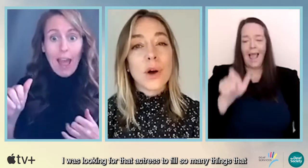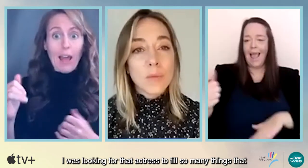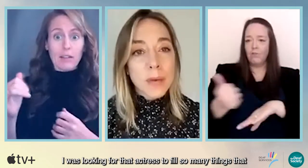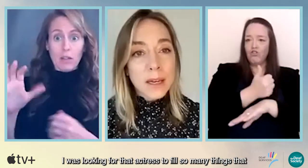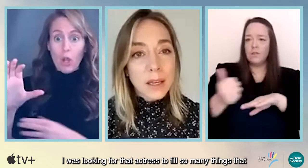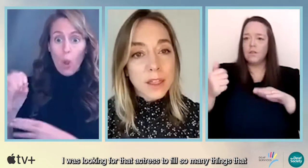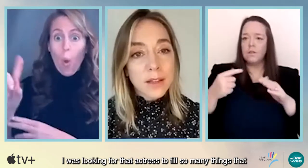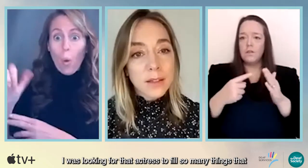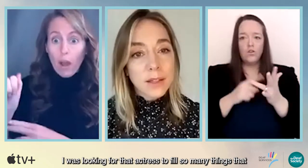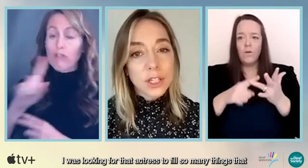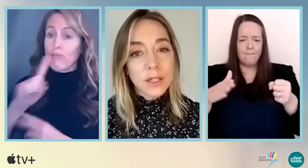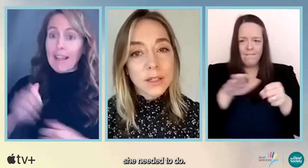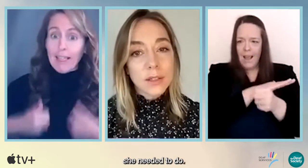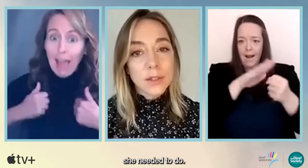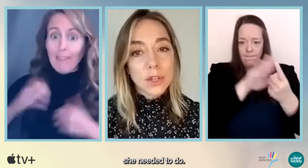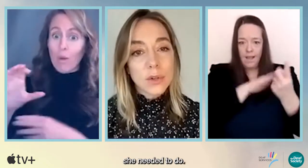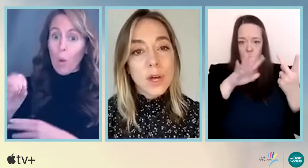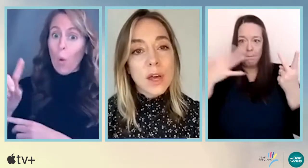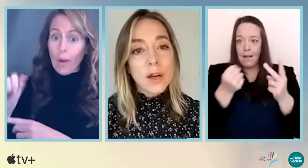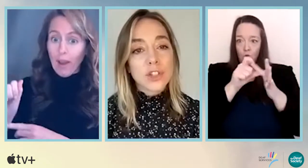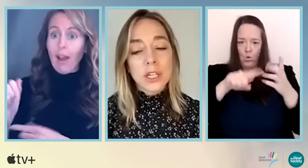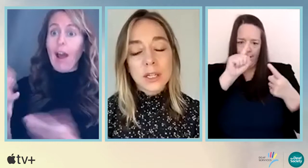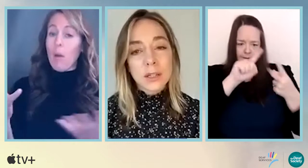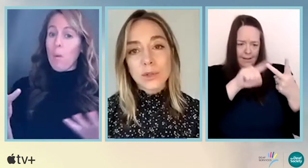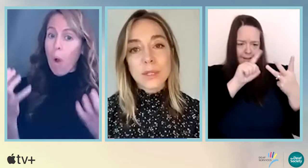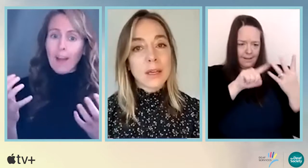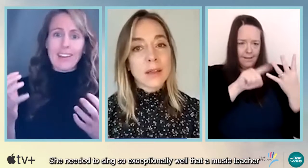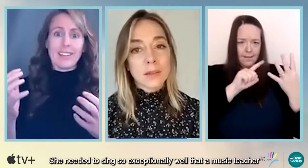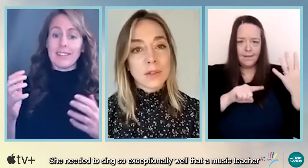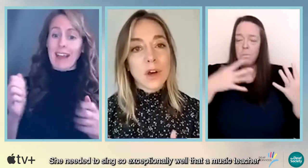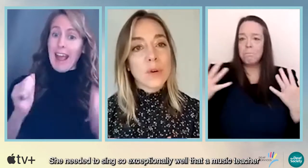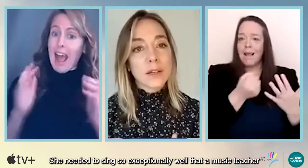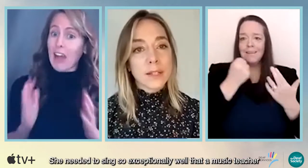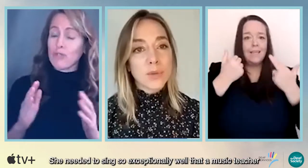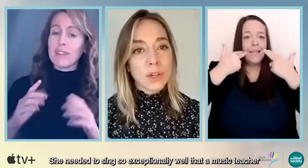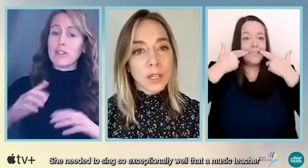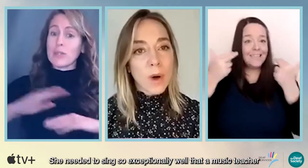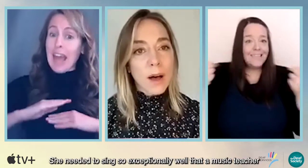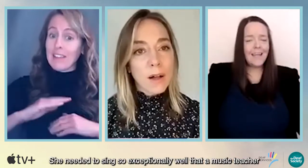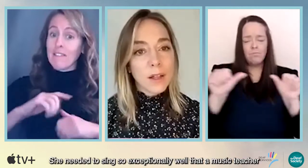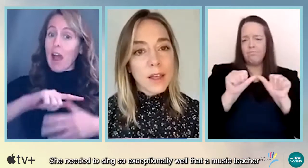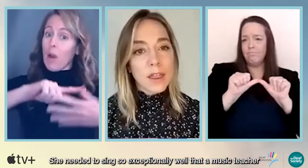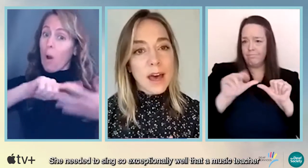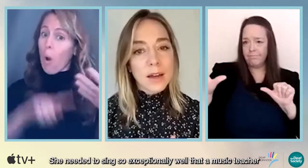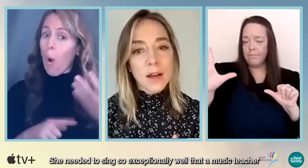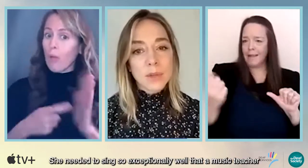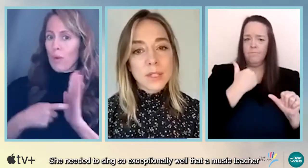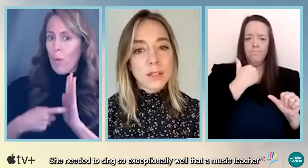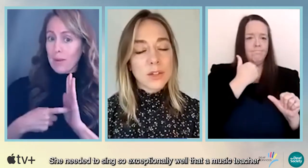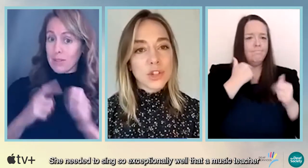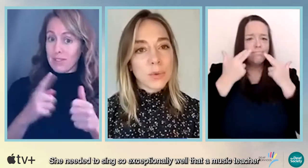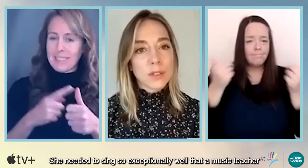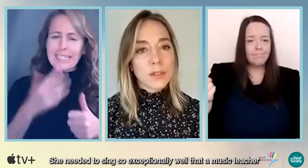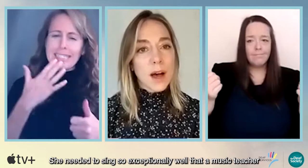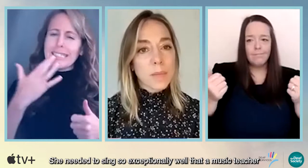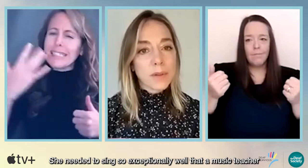so many things that she needed to do. She needed to sing so exceptionally well, that a music